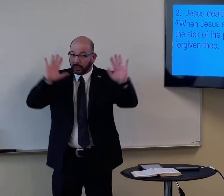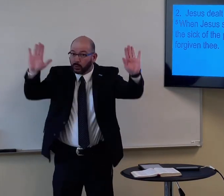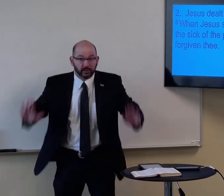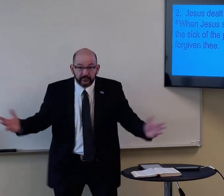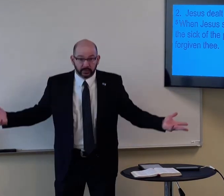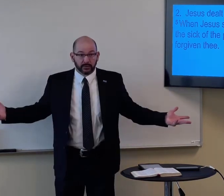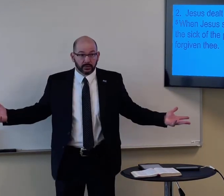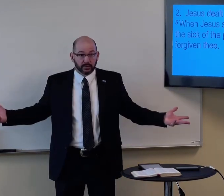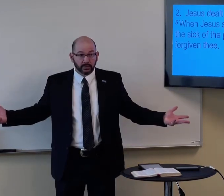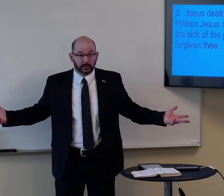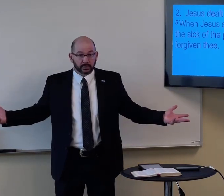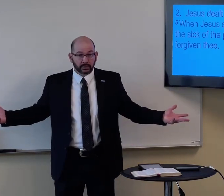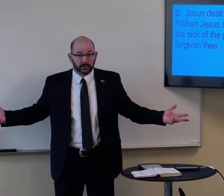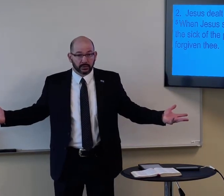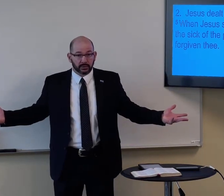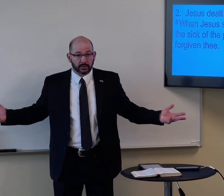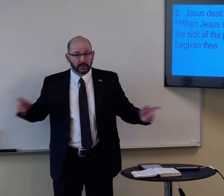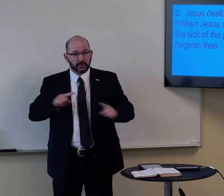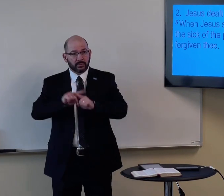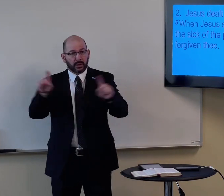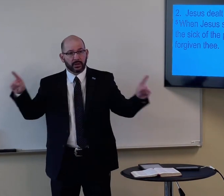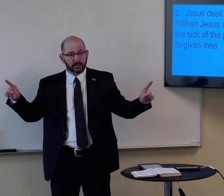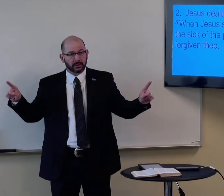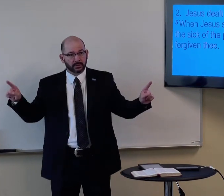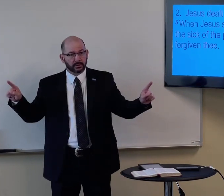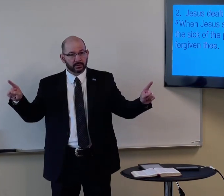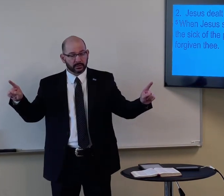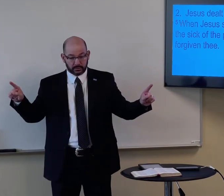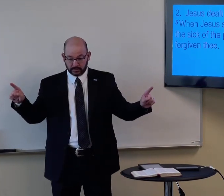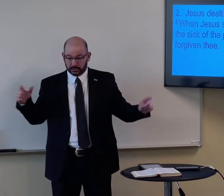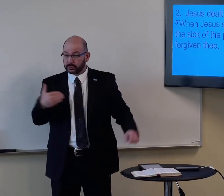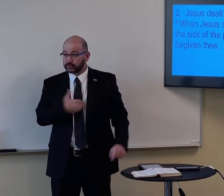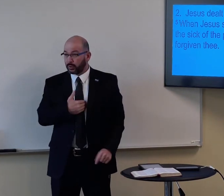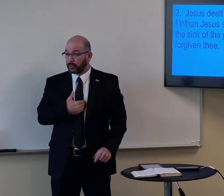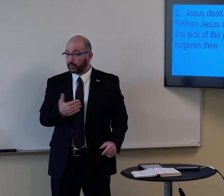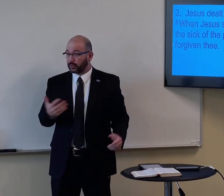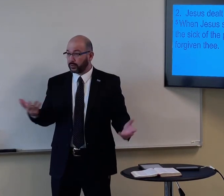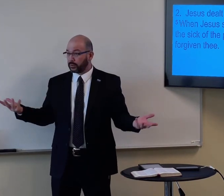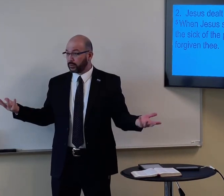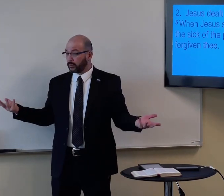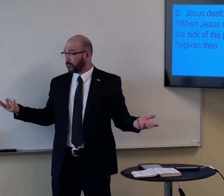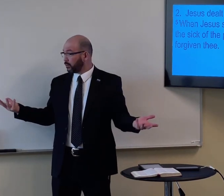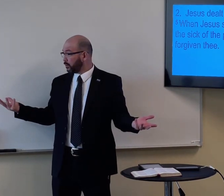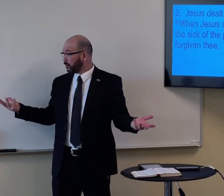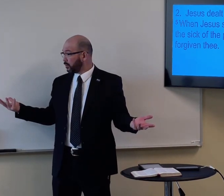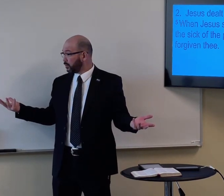And that's all good and fine, but, what about the soul?